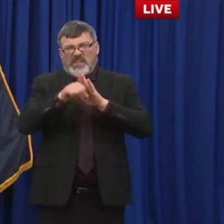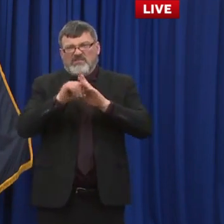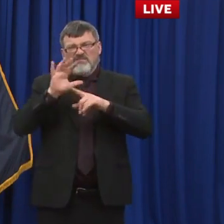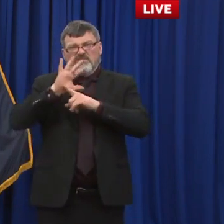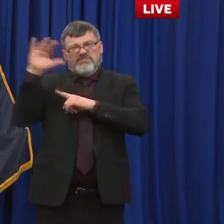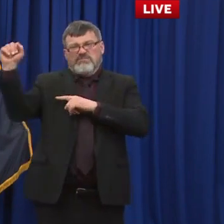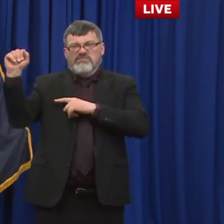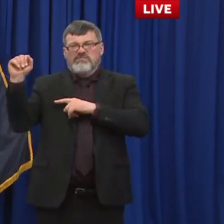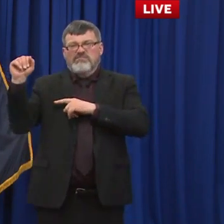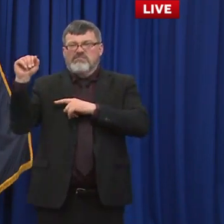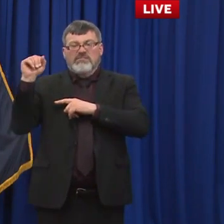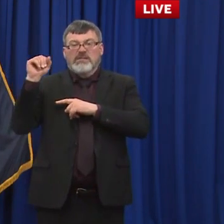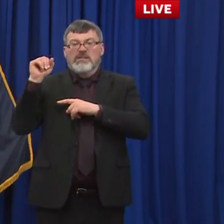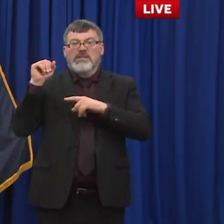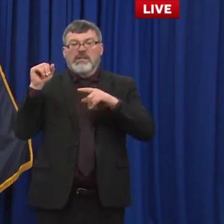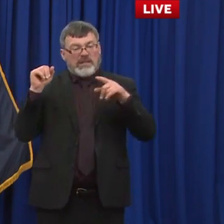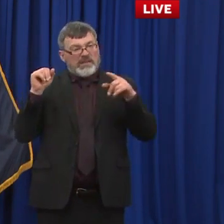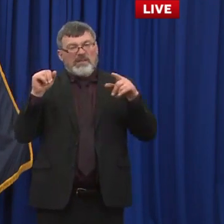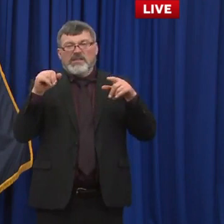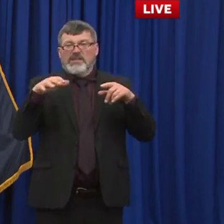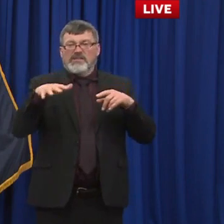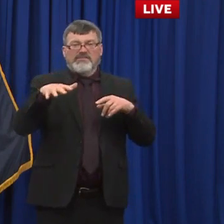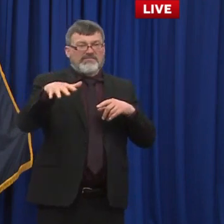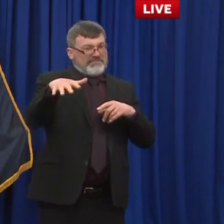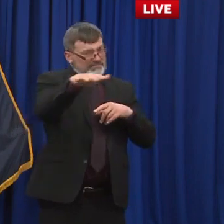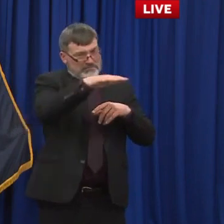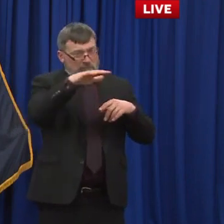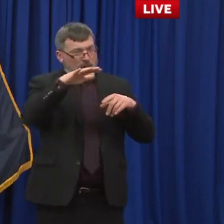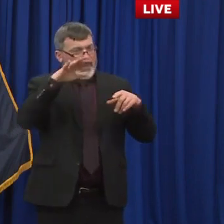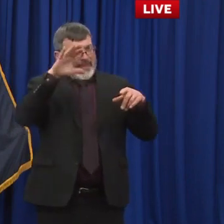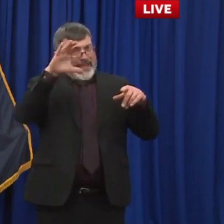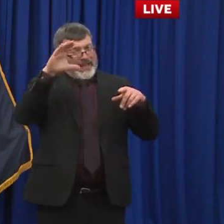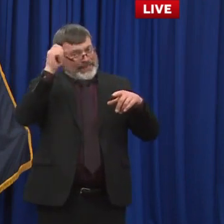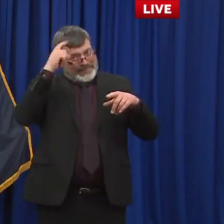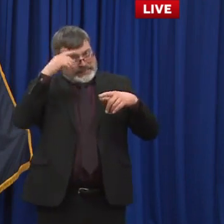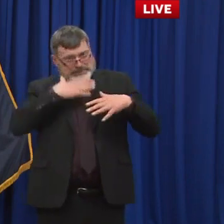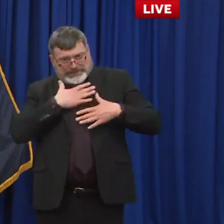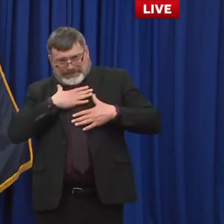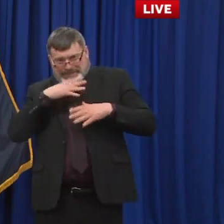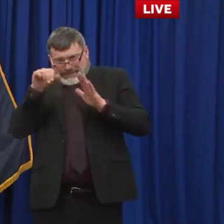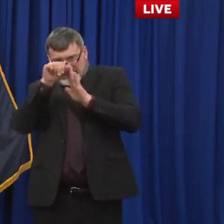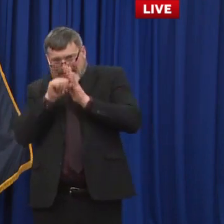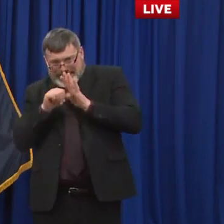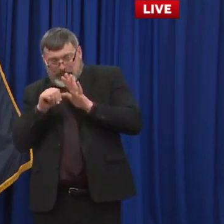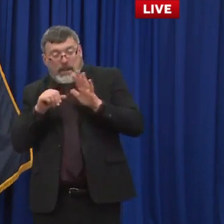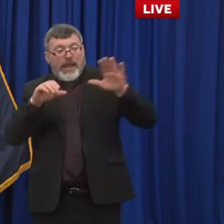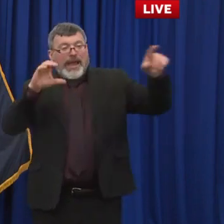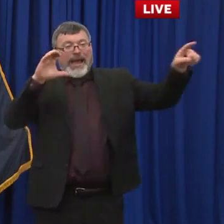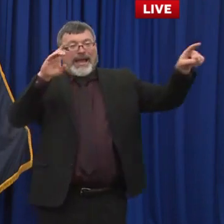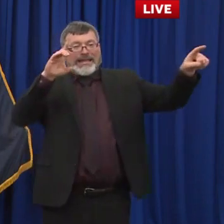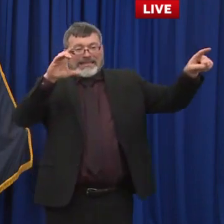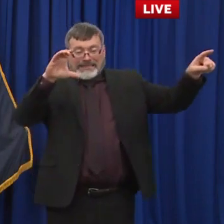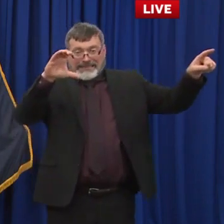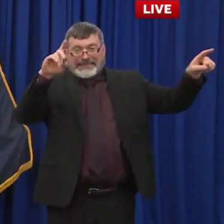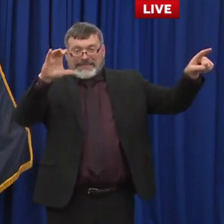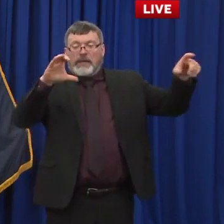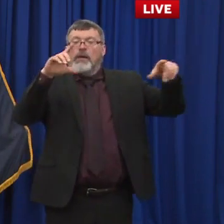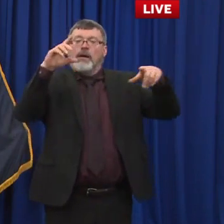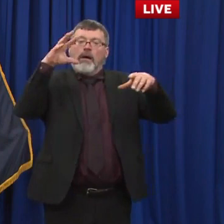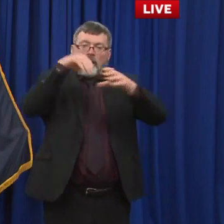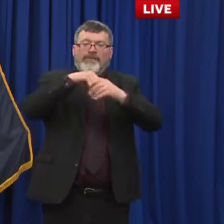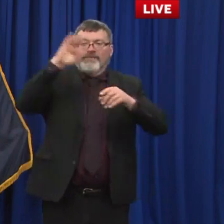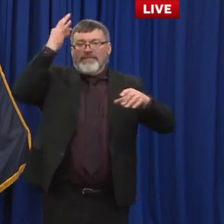directly through the federal government that we just uh we don't have our that it doesn't really come through the state as far as for the student loan repayment program